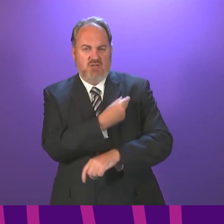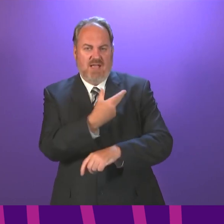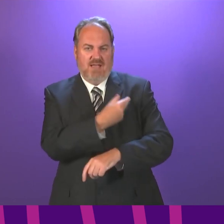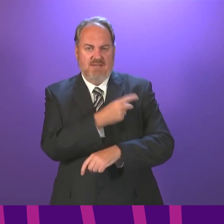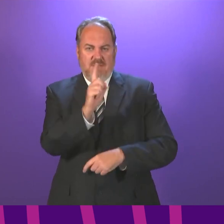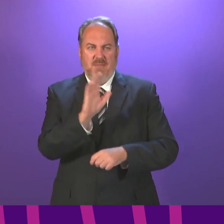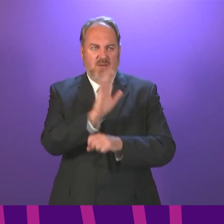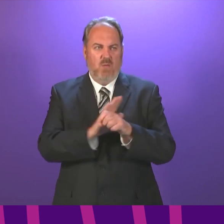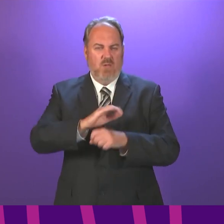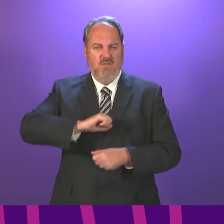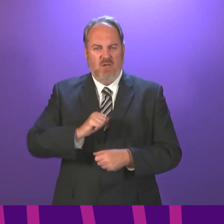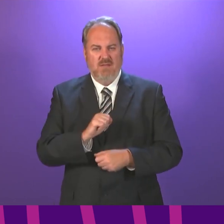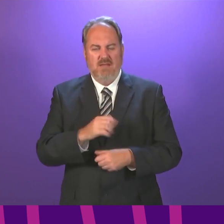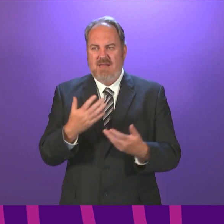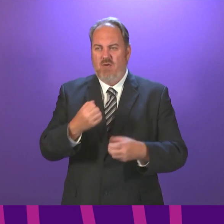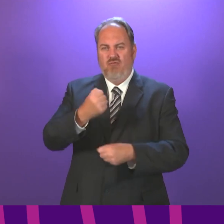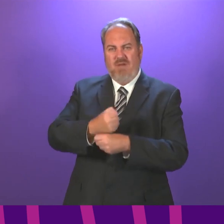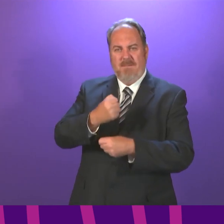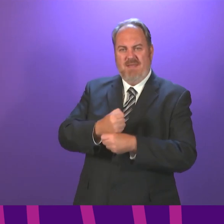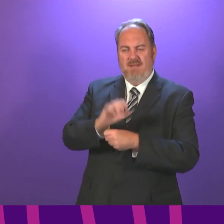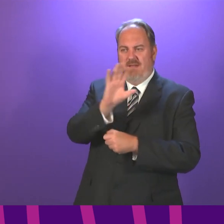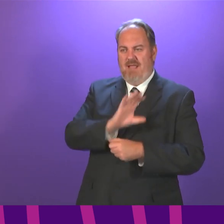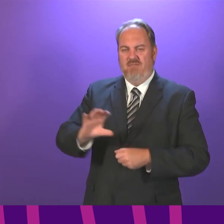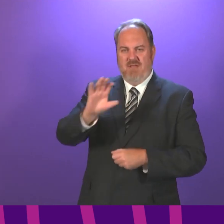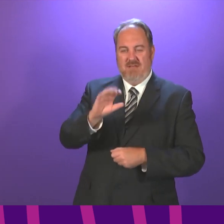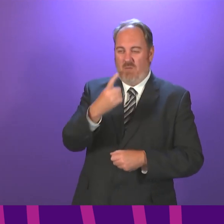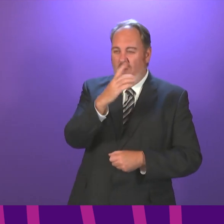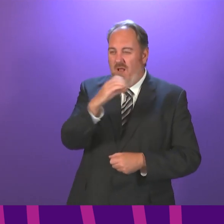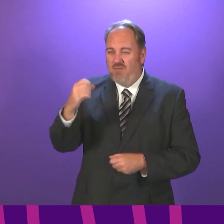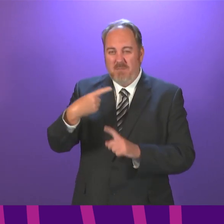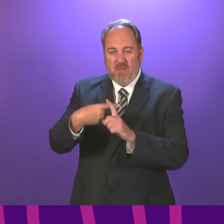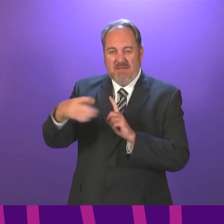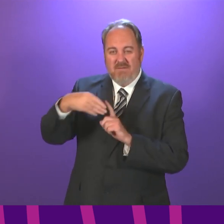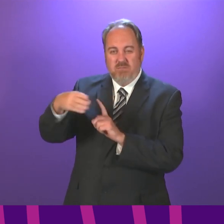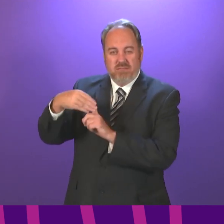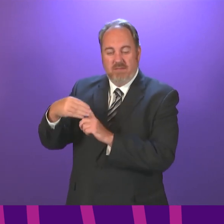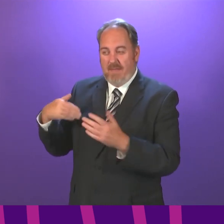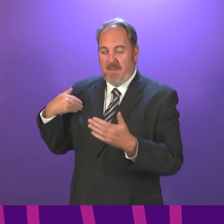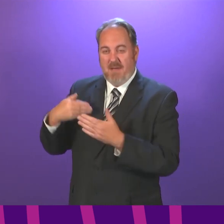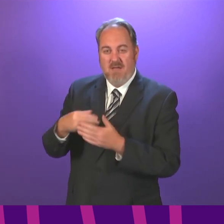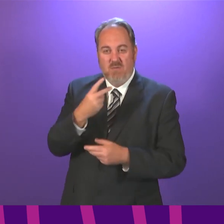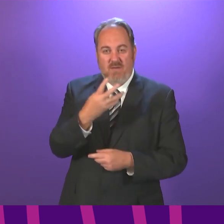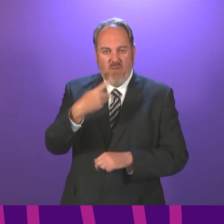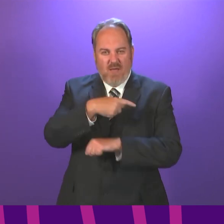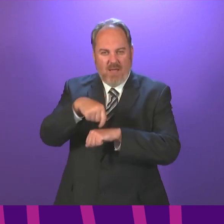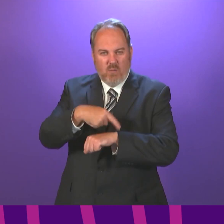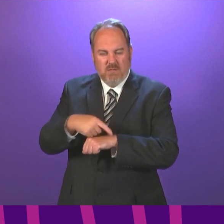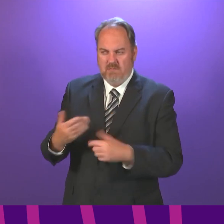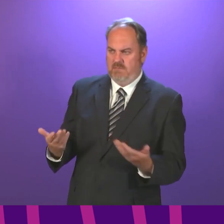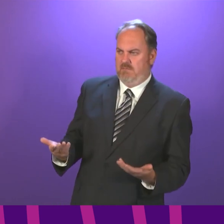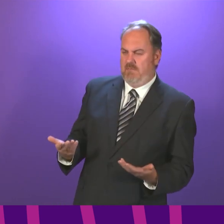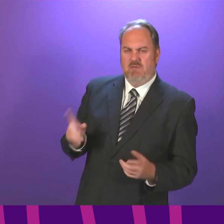Grampian reported more than 100 positive COVID cases in 24 hours. Can I ask, what is the Government doing now,